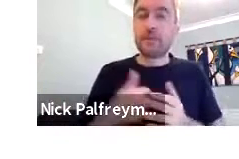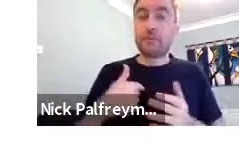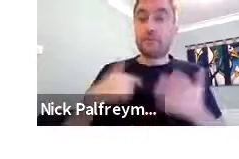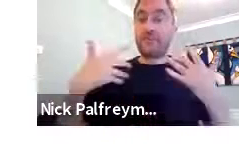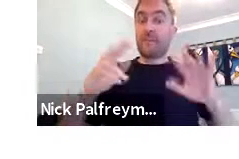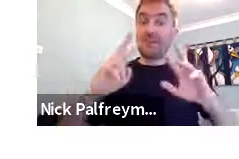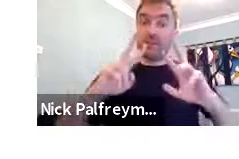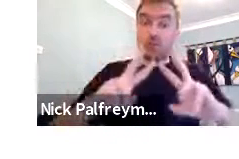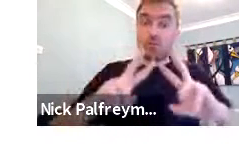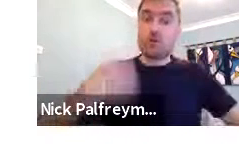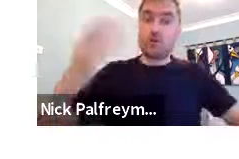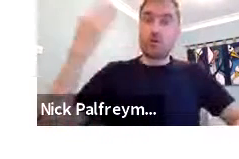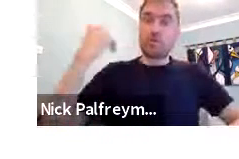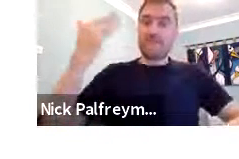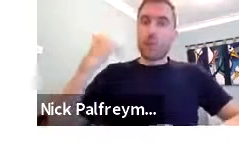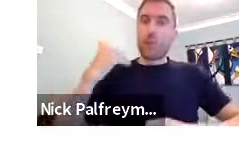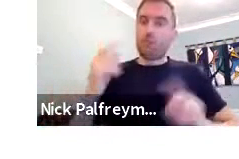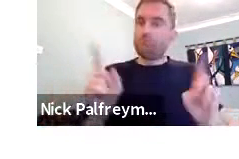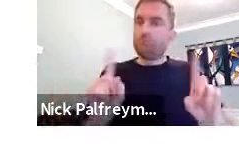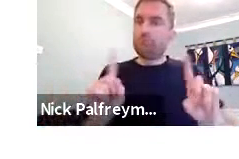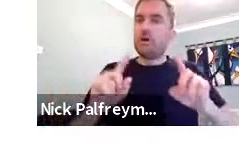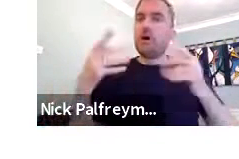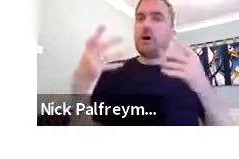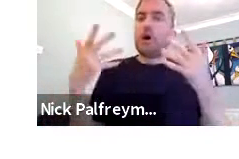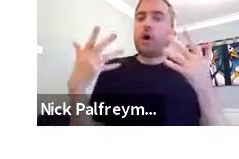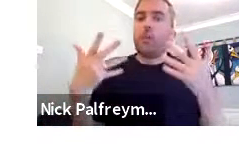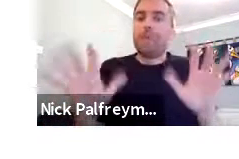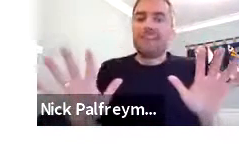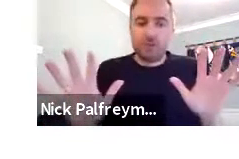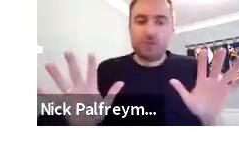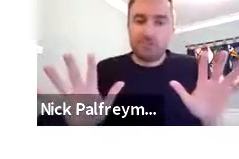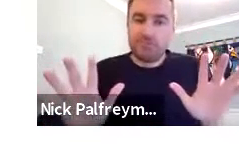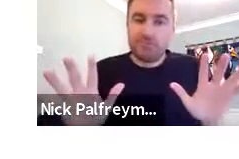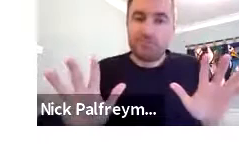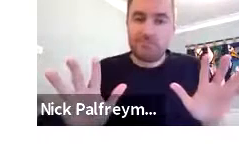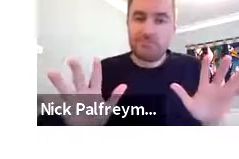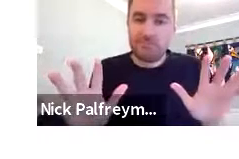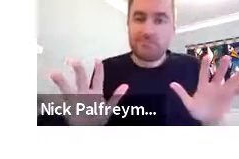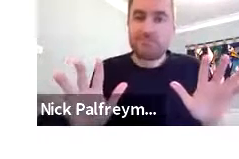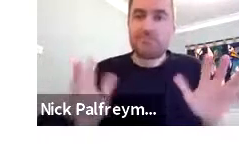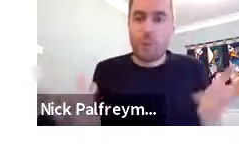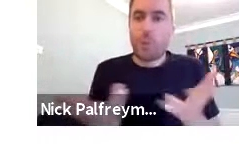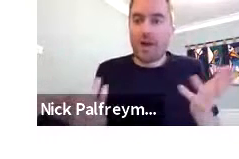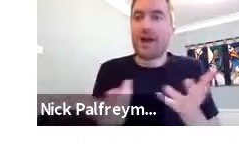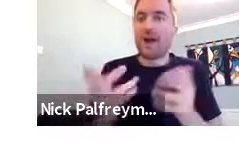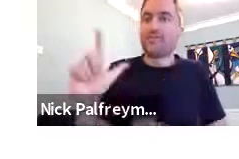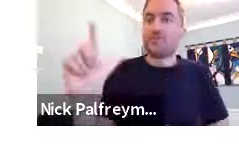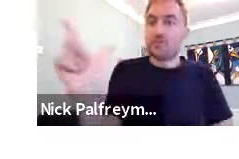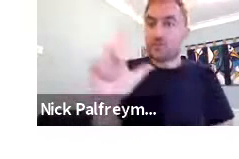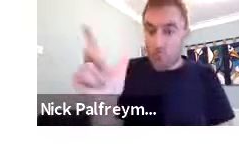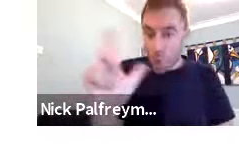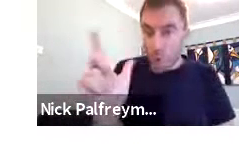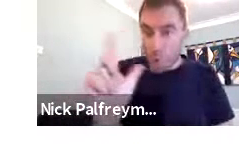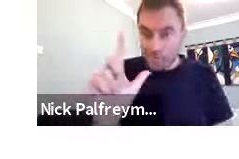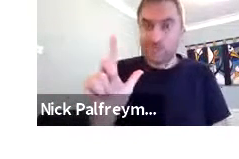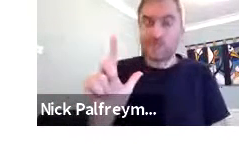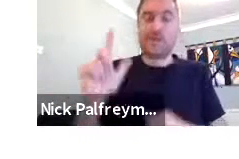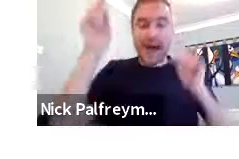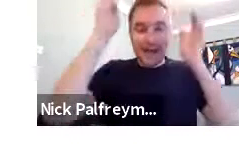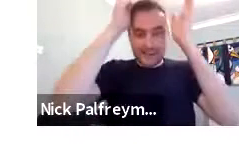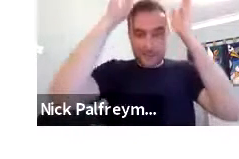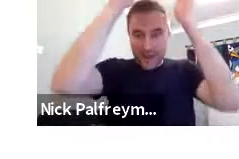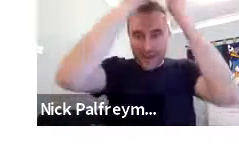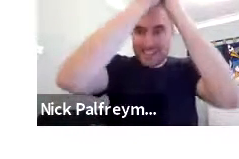and movement to convey meaning. So, I was doing a study on completions.